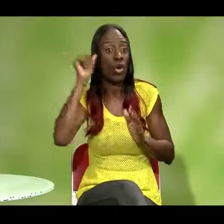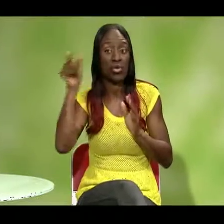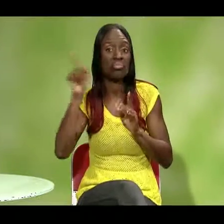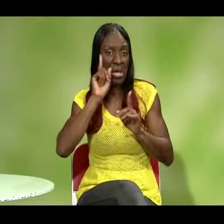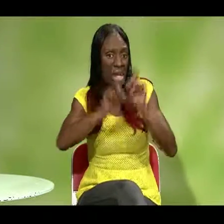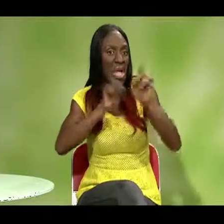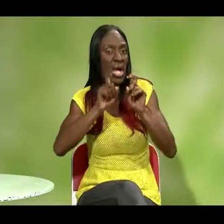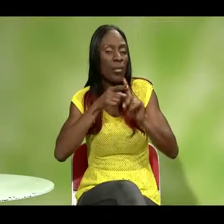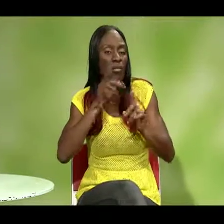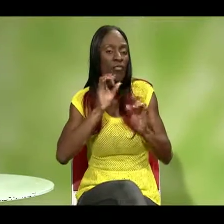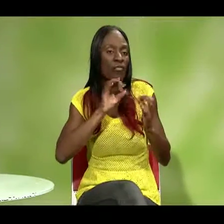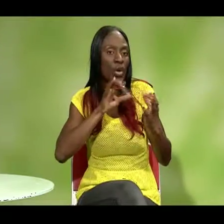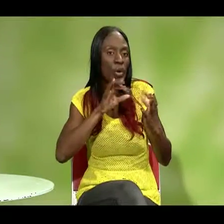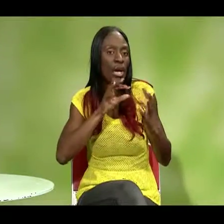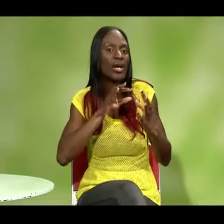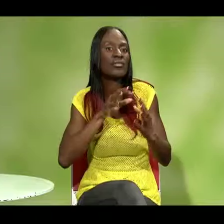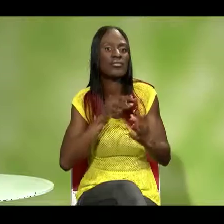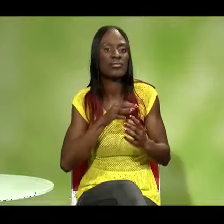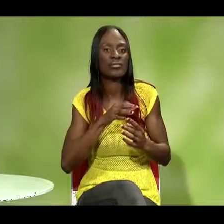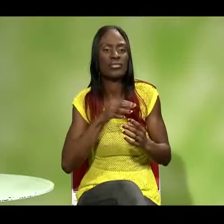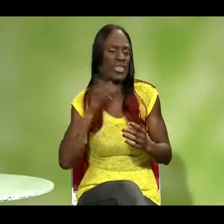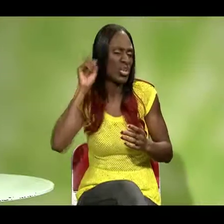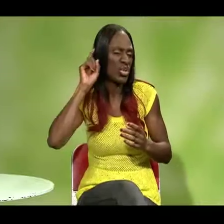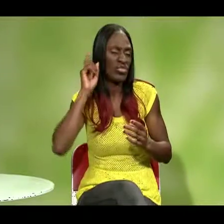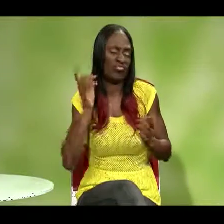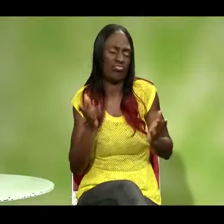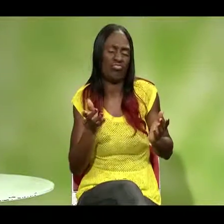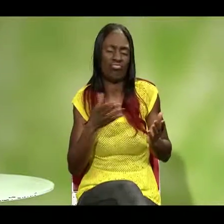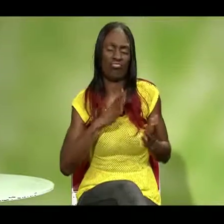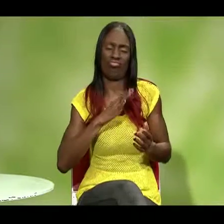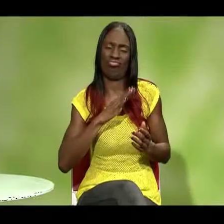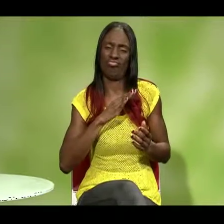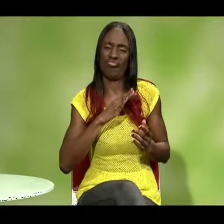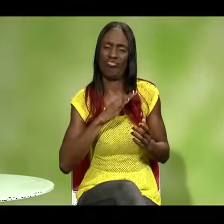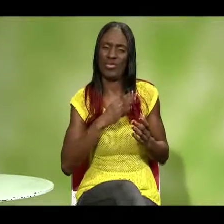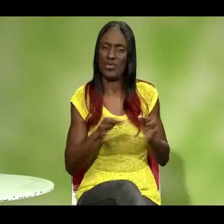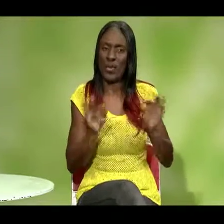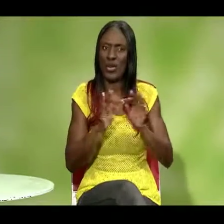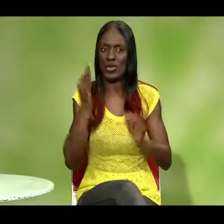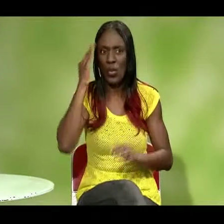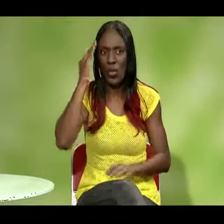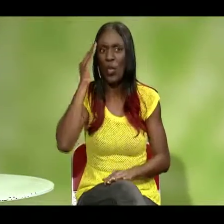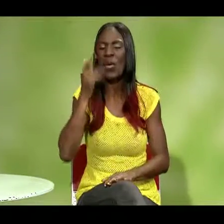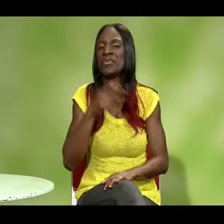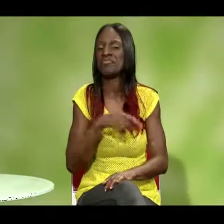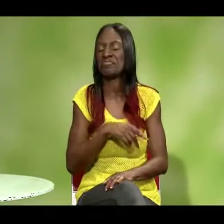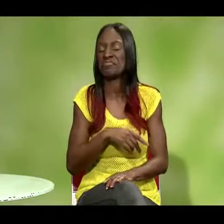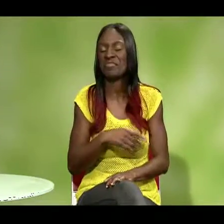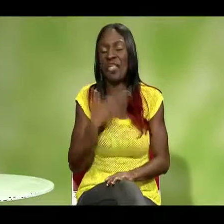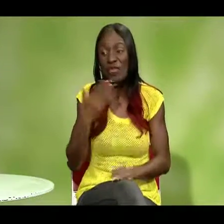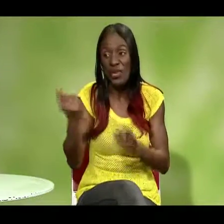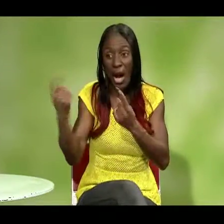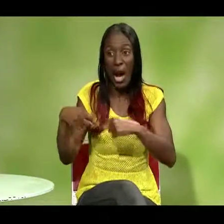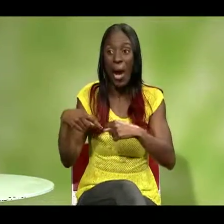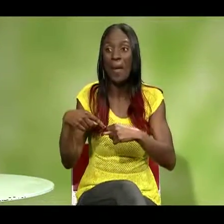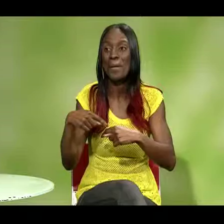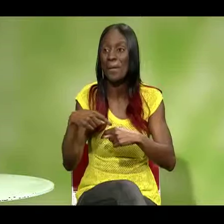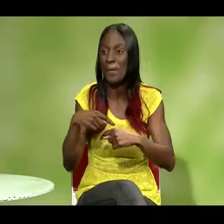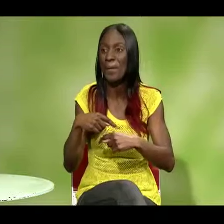the lending program, or your own hearing, I'm sure Alyssa is always free for answering any questions. So thanks so